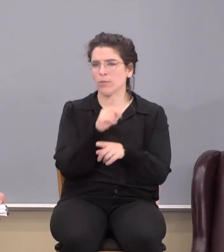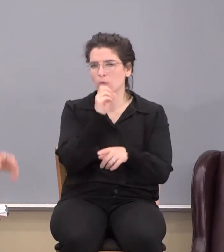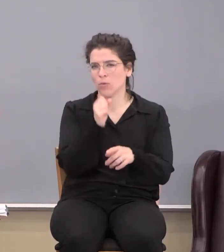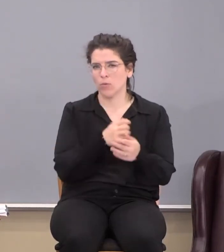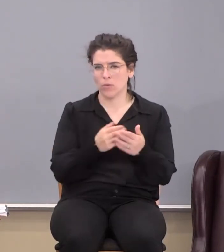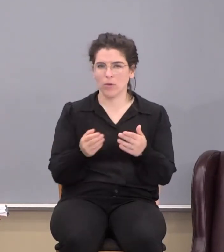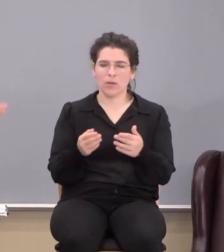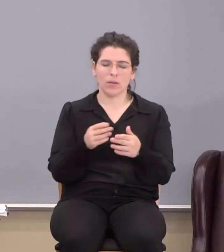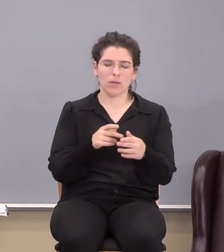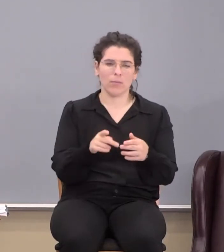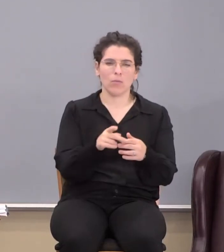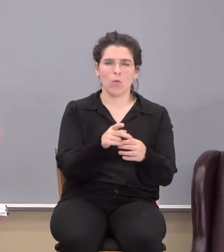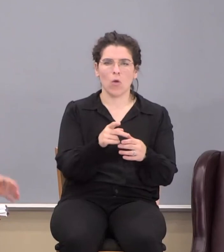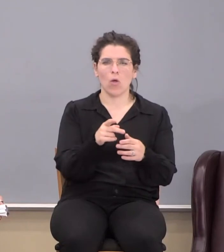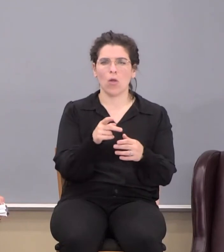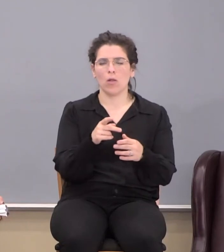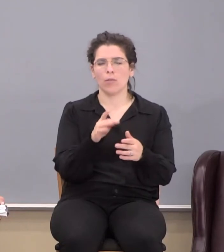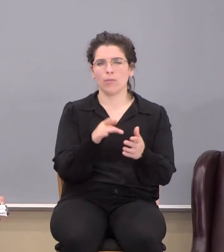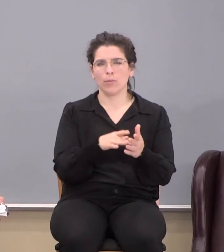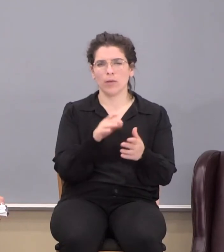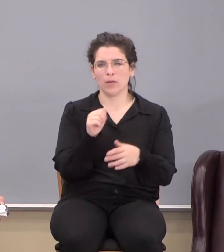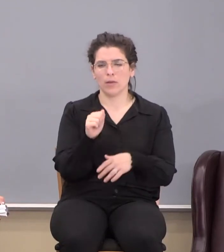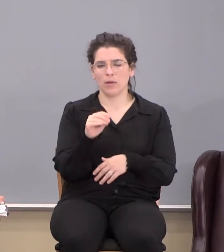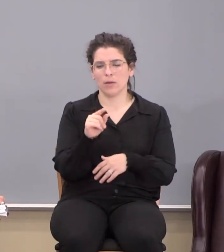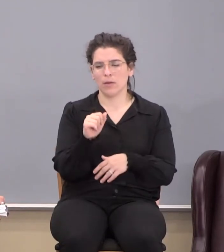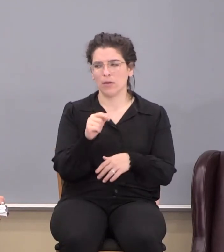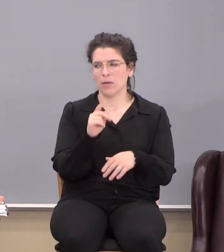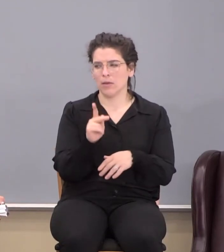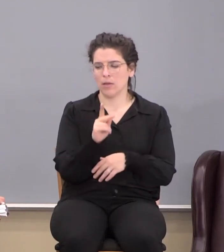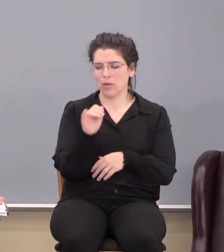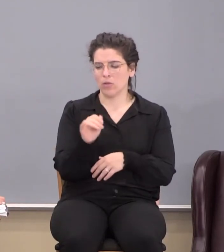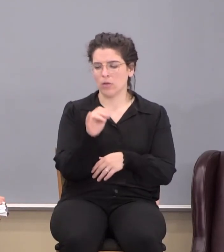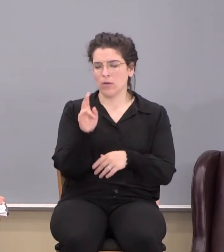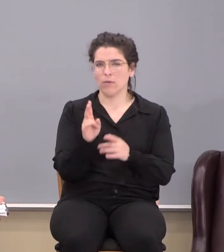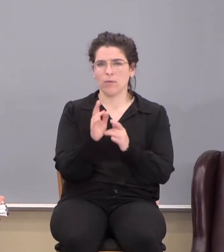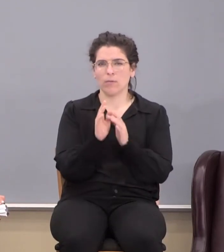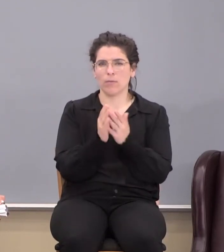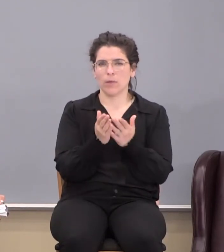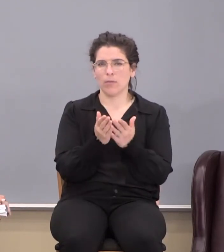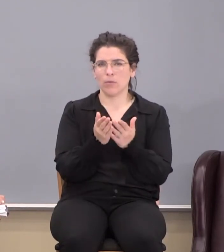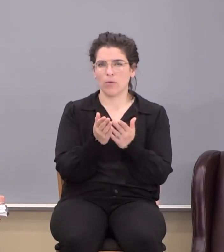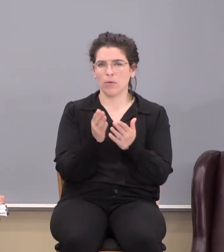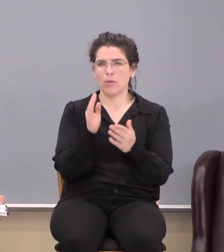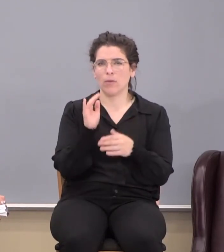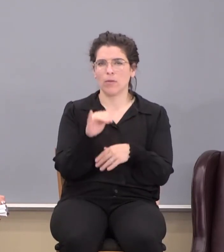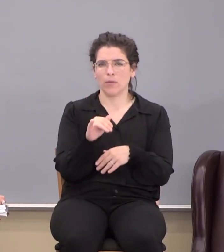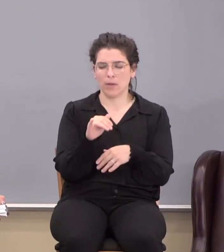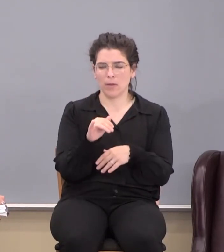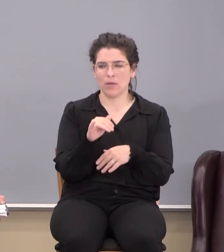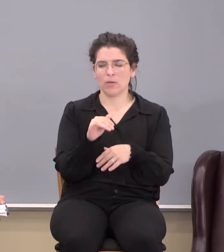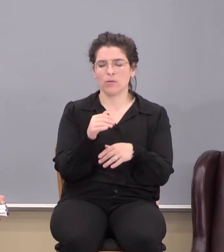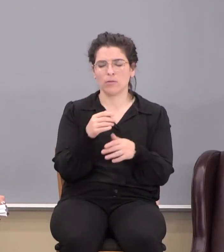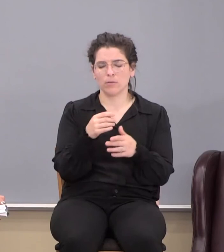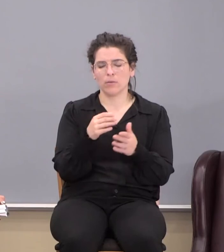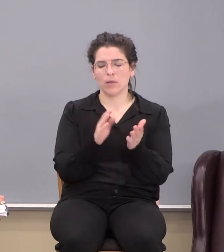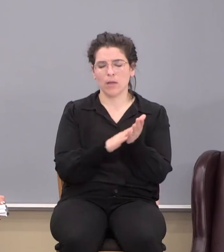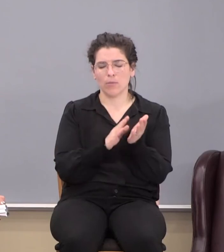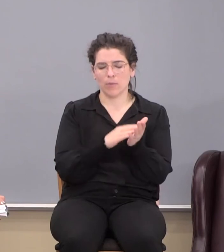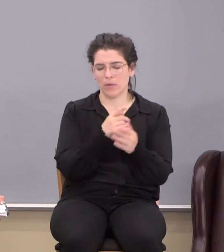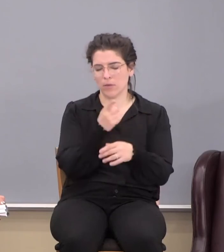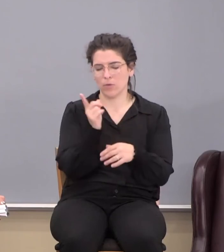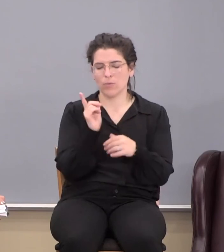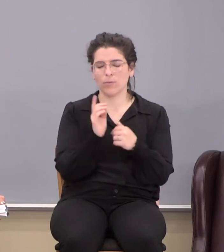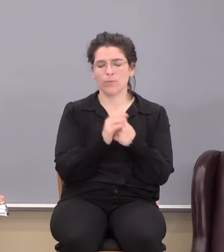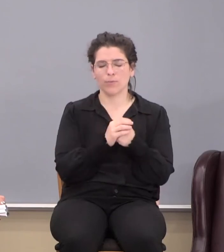stuff that Pauline mid-act dispensationalism of the King James Bible that just you know they're actually paying you a compliment. You know what saying?